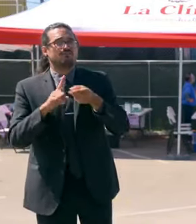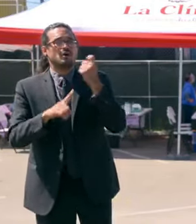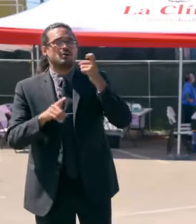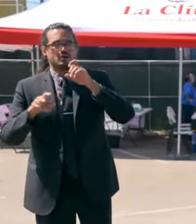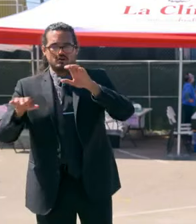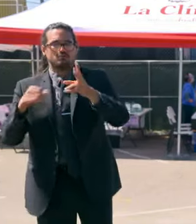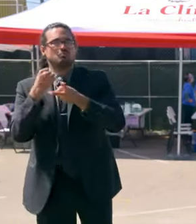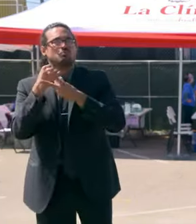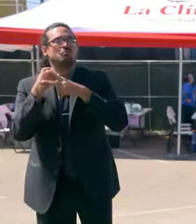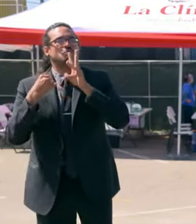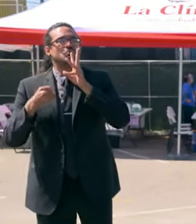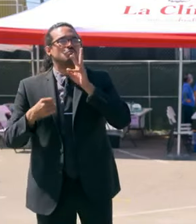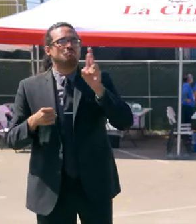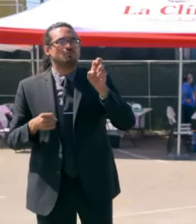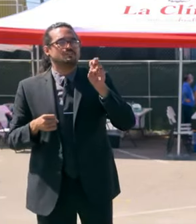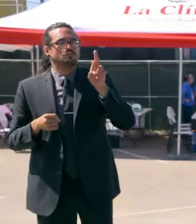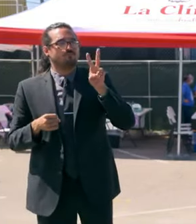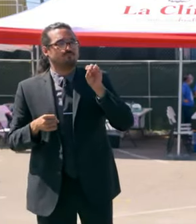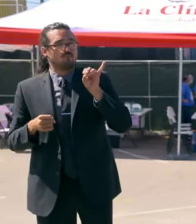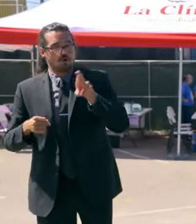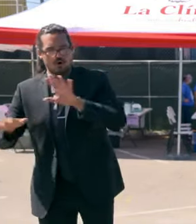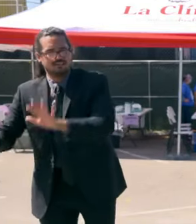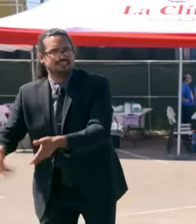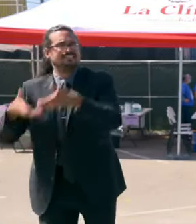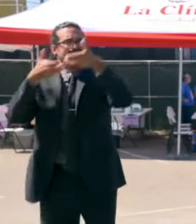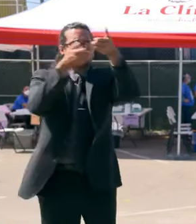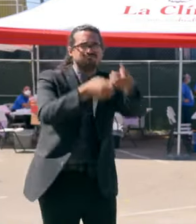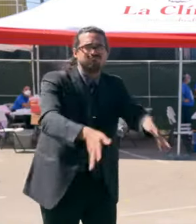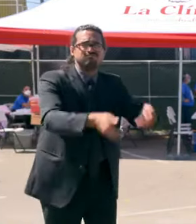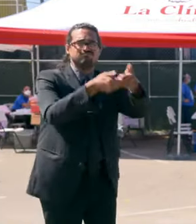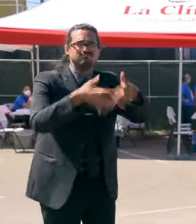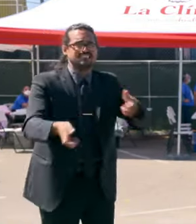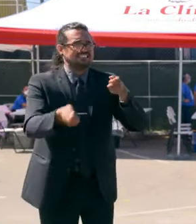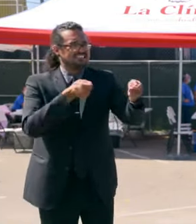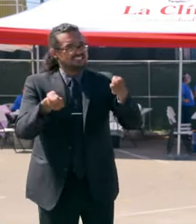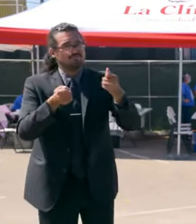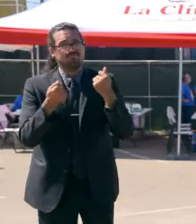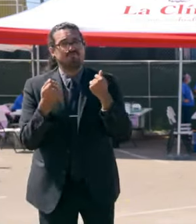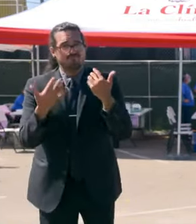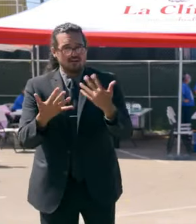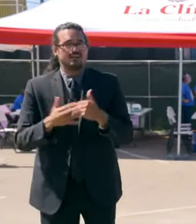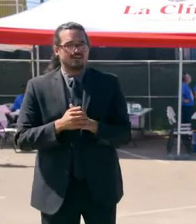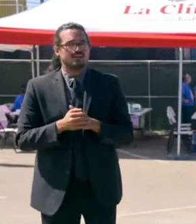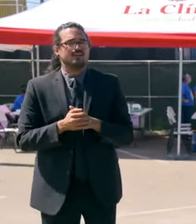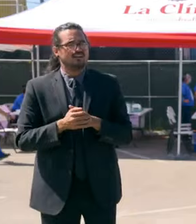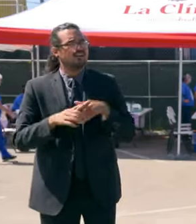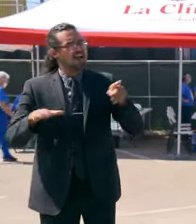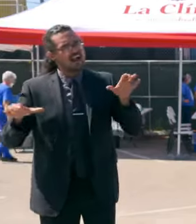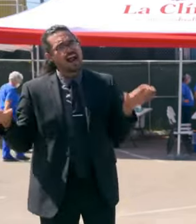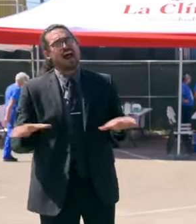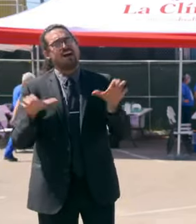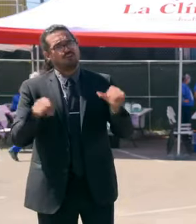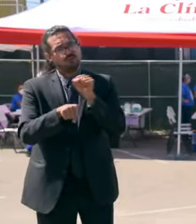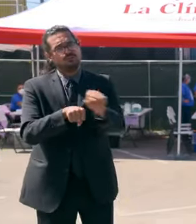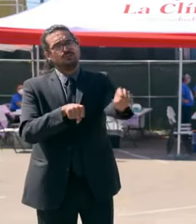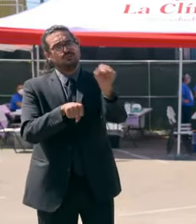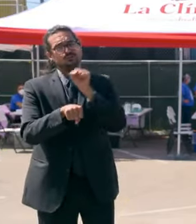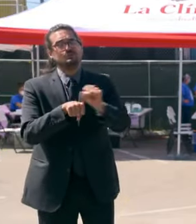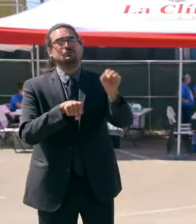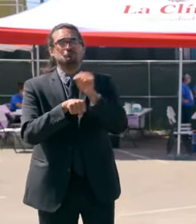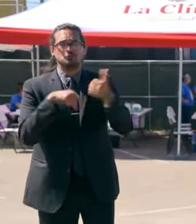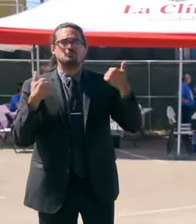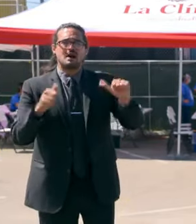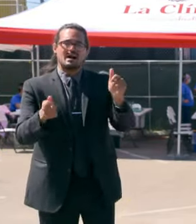helicopters, the helitack crews, actively trying to suppress this fire. The hand crews out there.